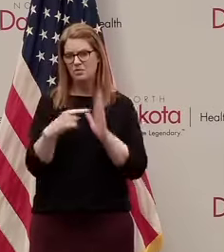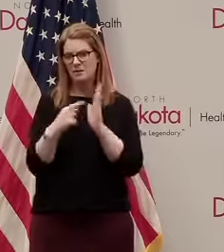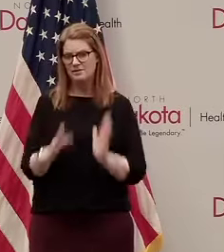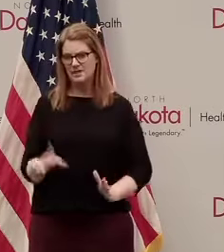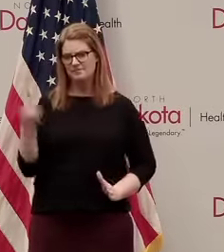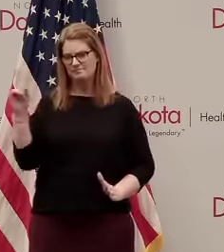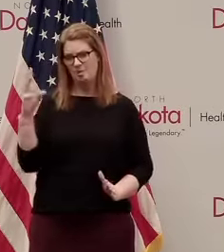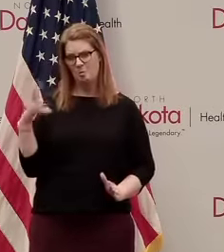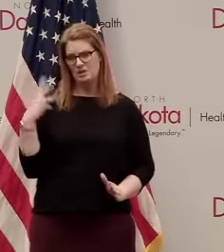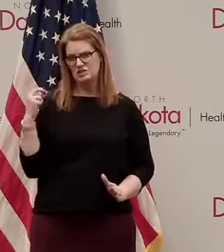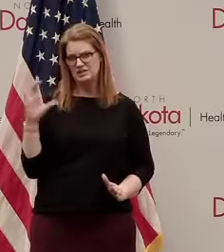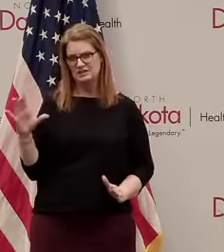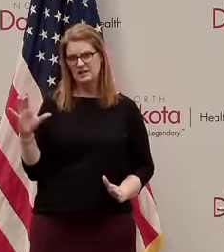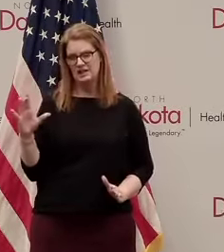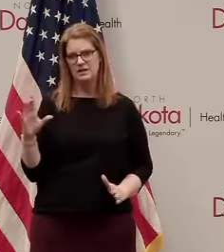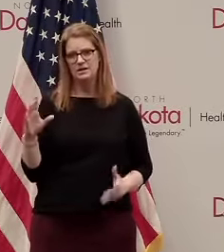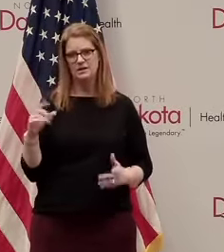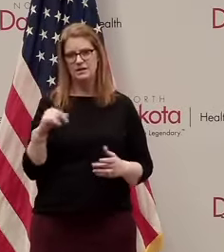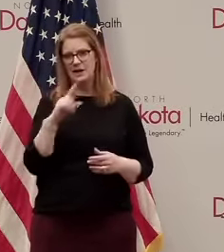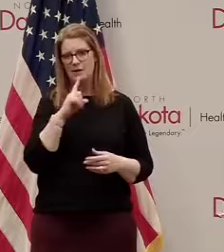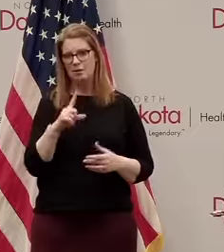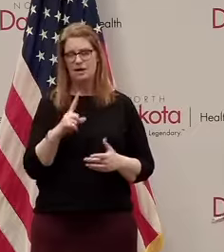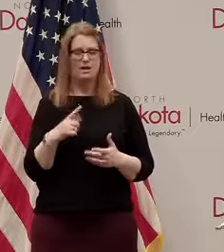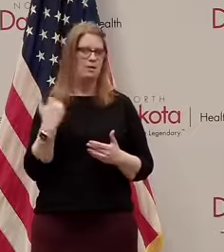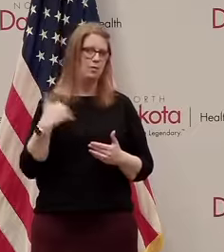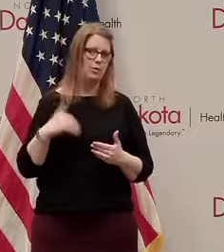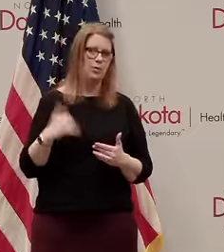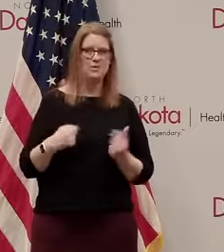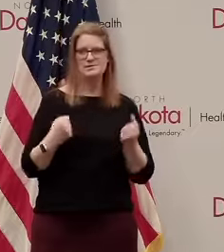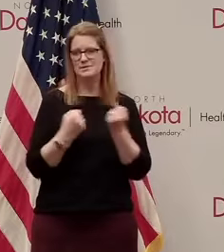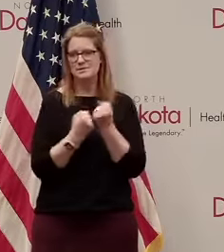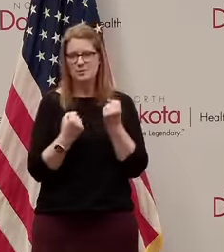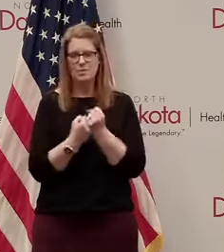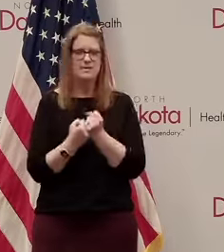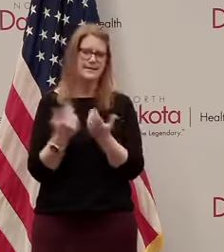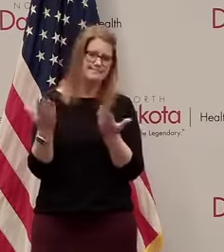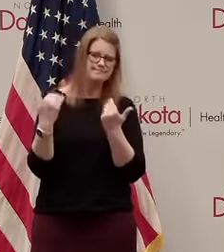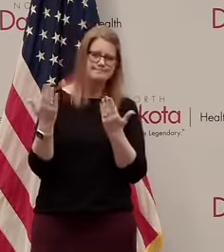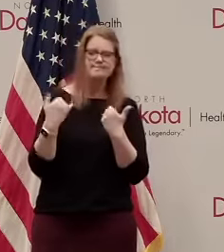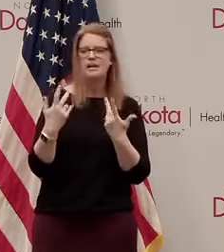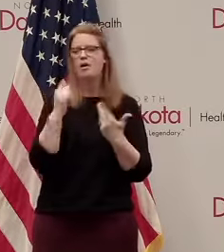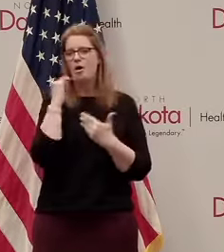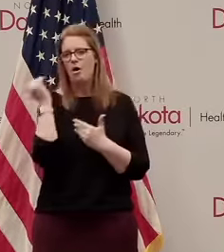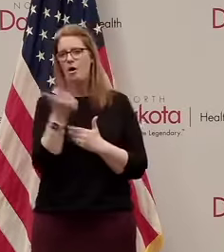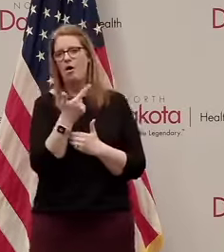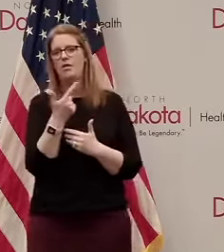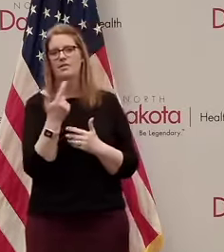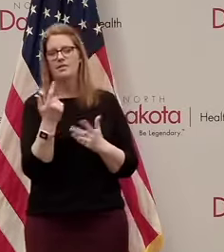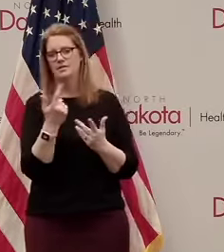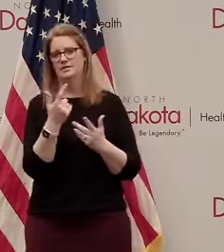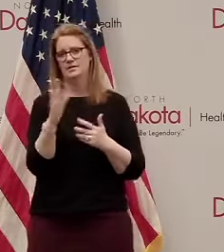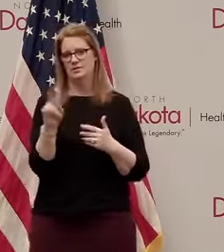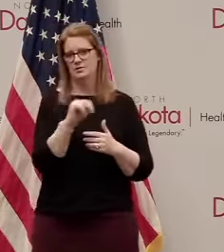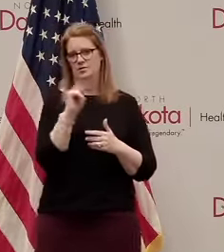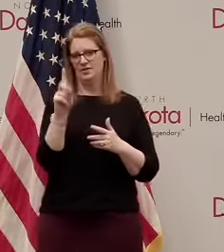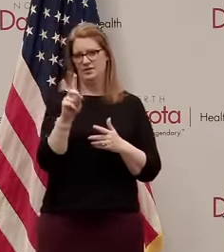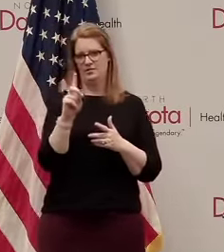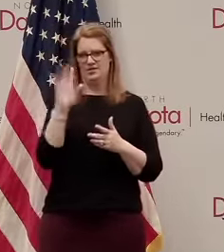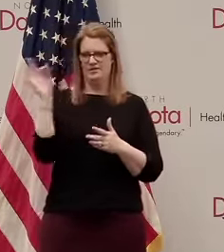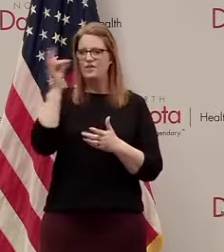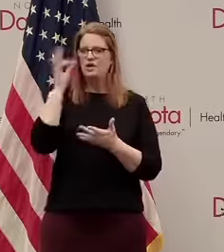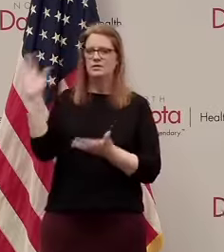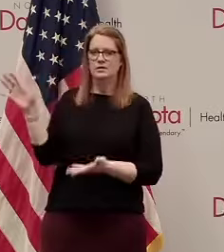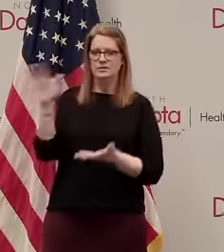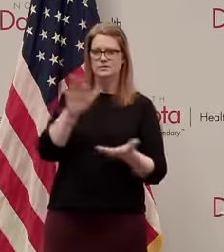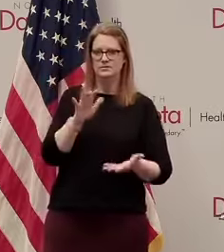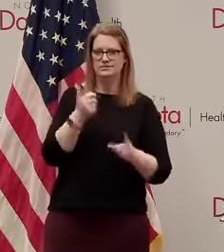and one of those champions who's been fighting for all this federal legislation. He's always fighting for North Dakota. You know that because he's one